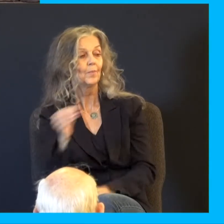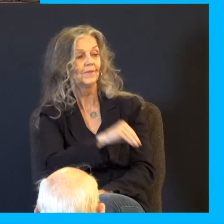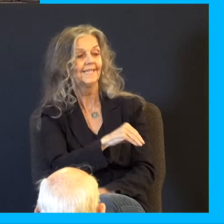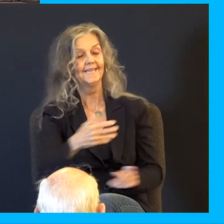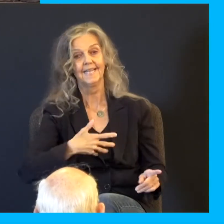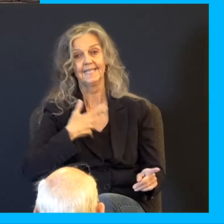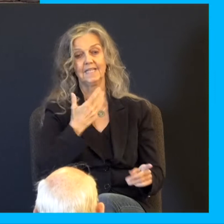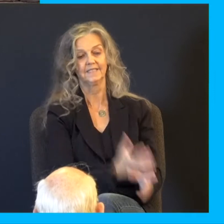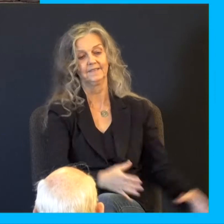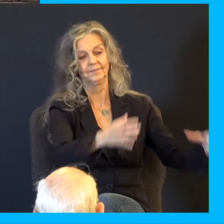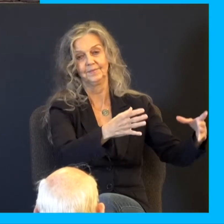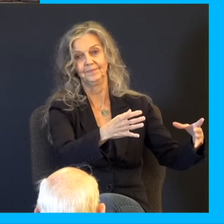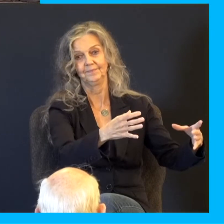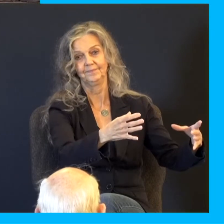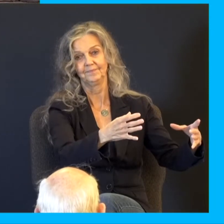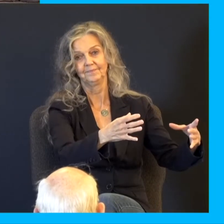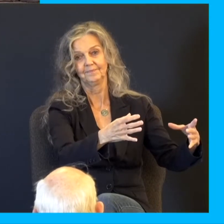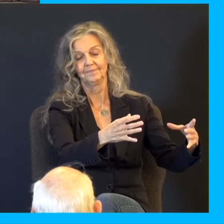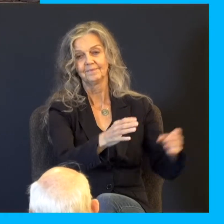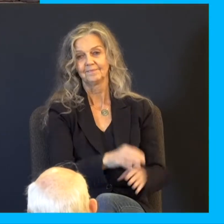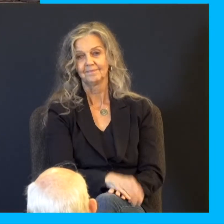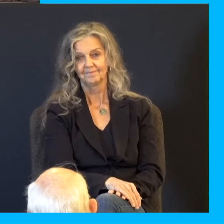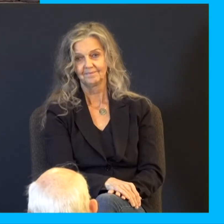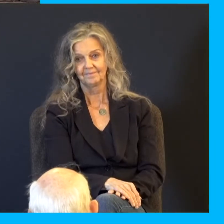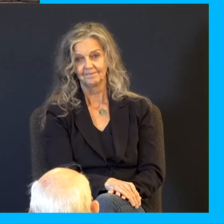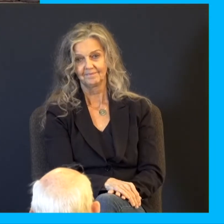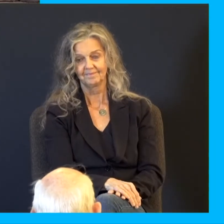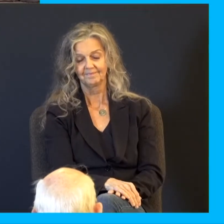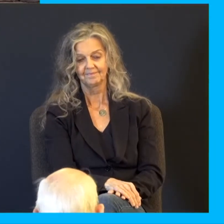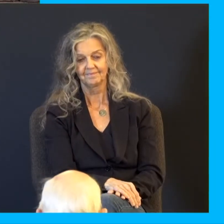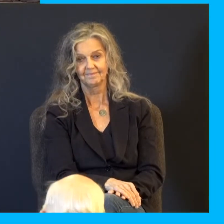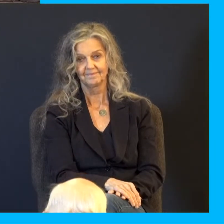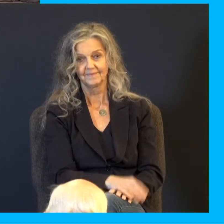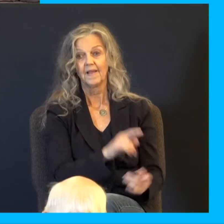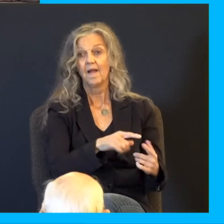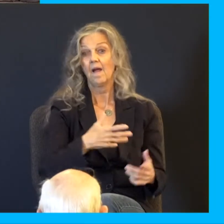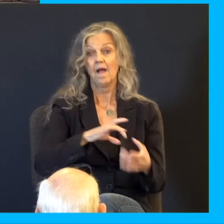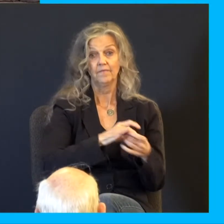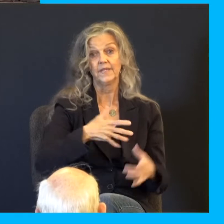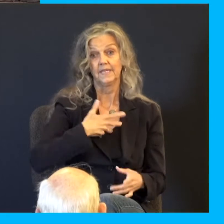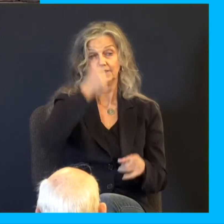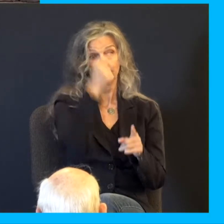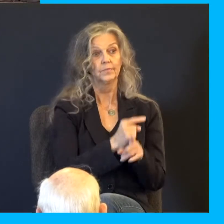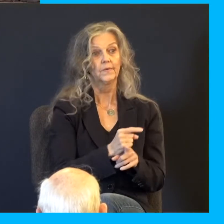translated bowl or cup, or pot, into the sack's mouth of the youngest. How many of you have a cup at home? Your cup?